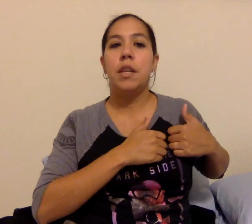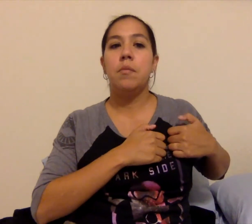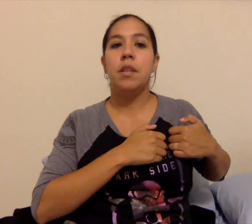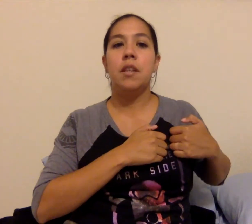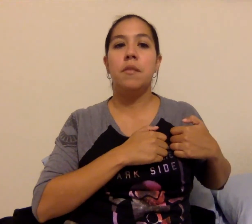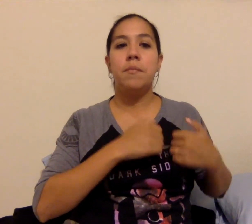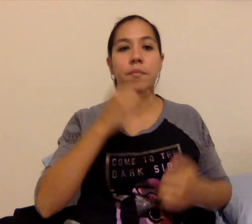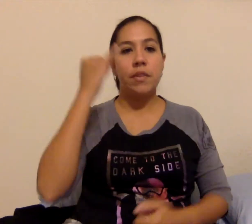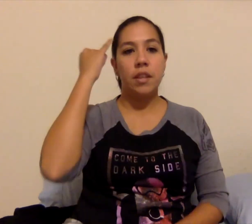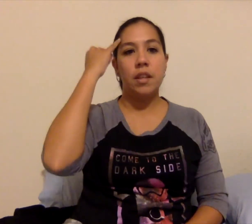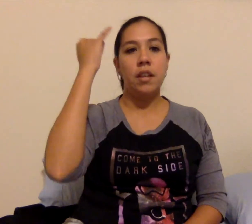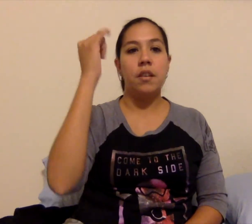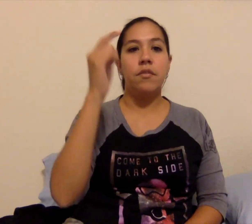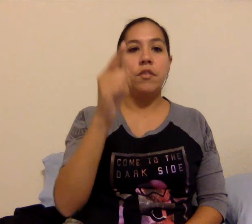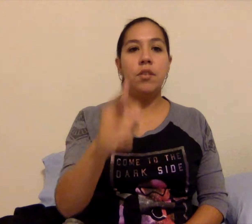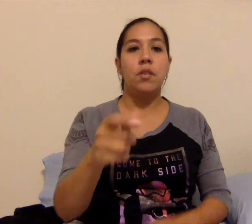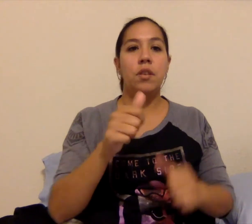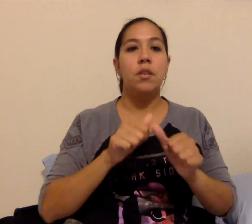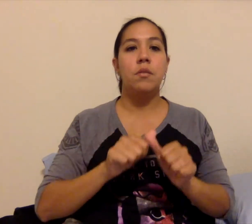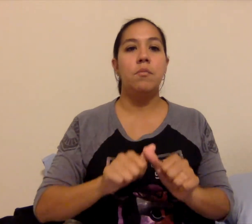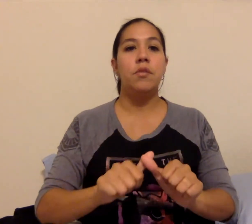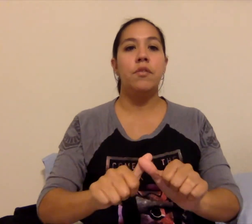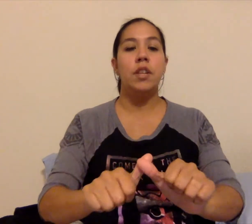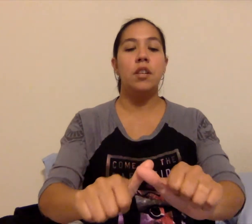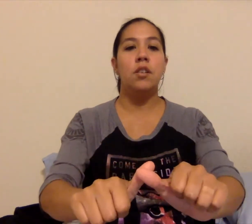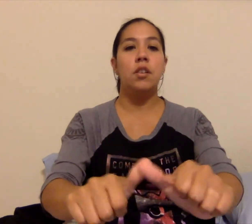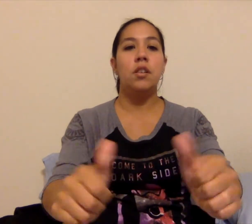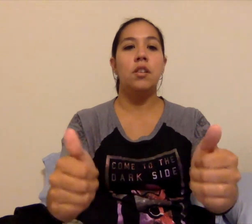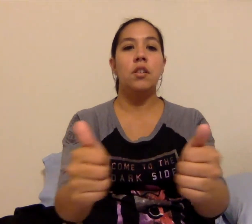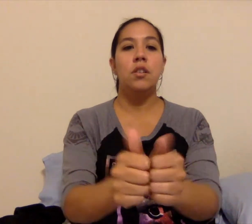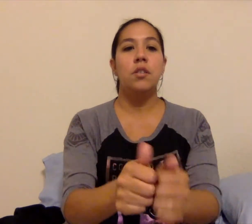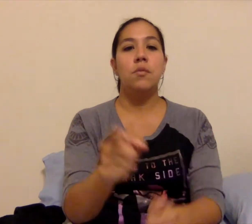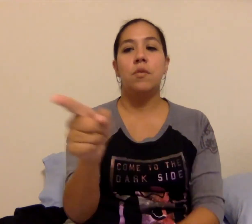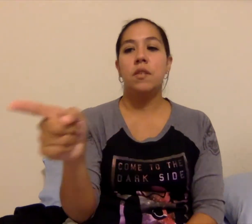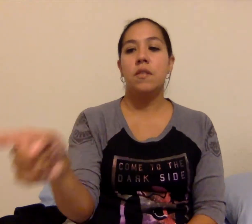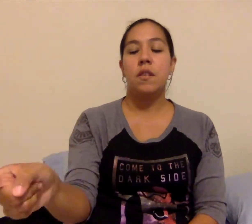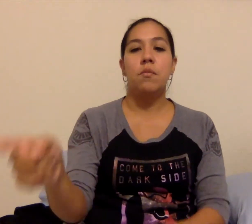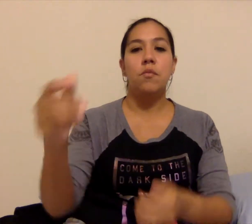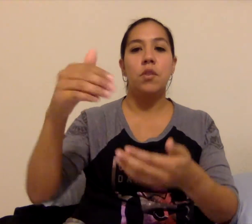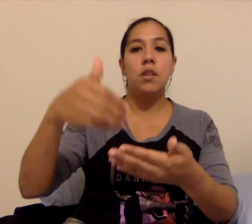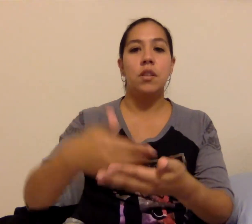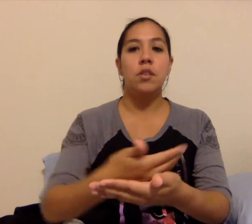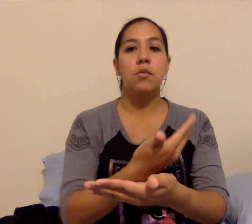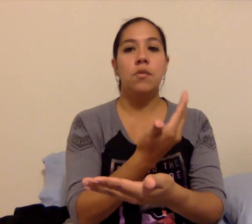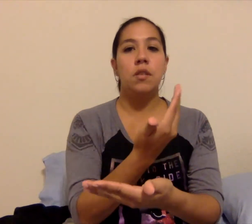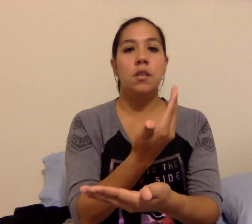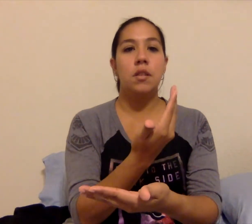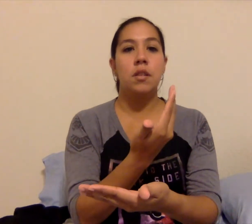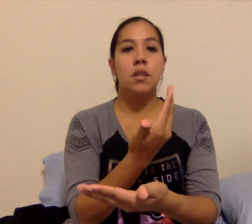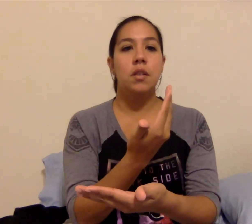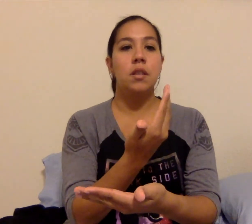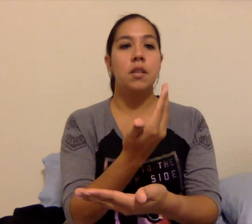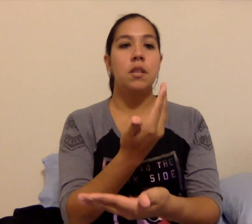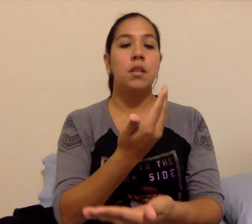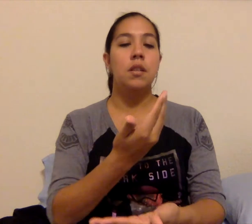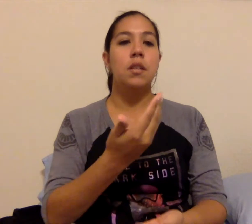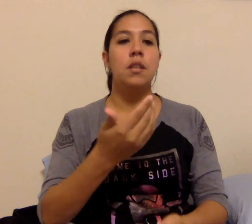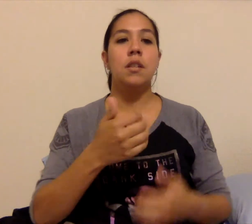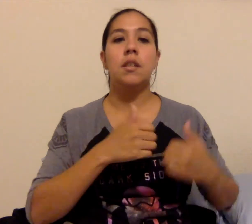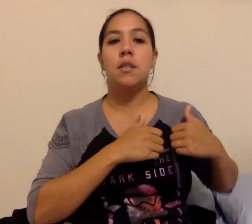baby, if you're moving on with someone new. This